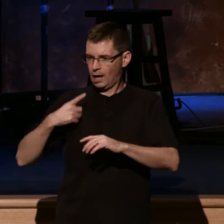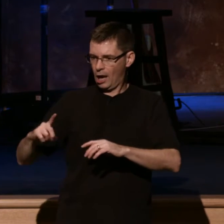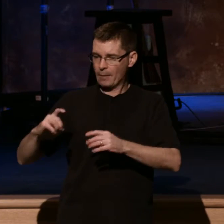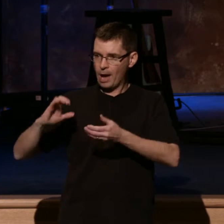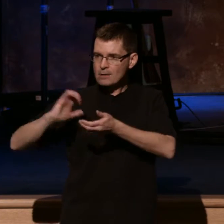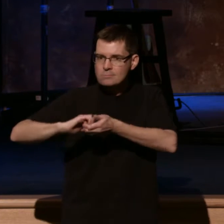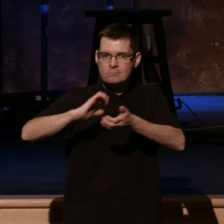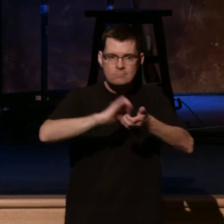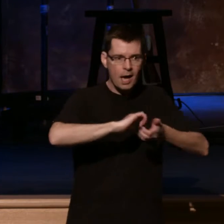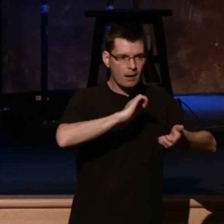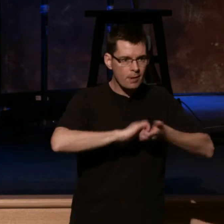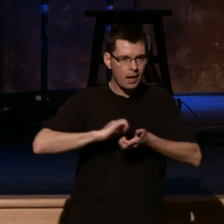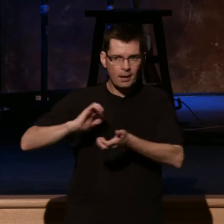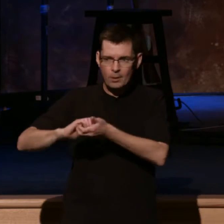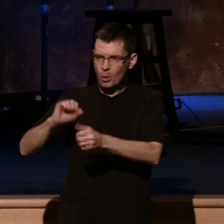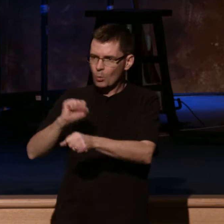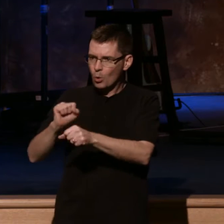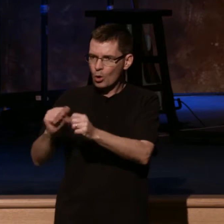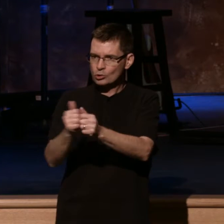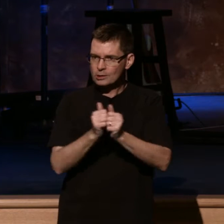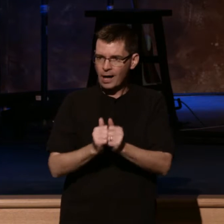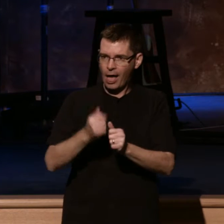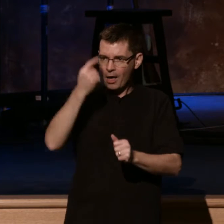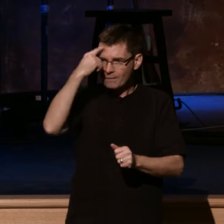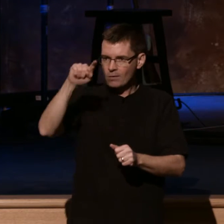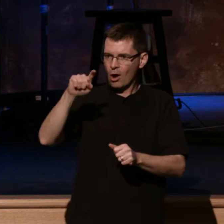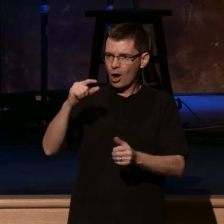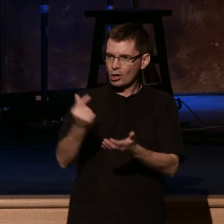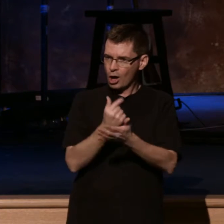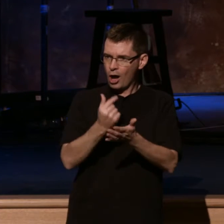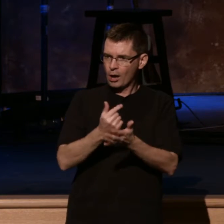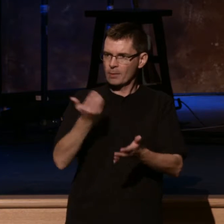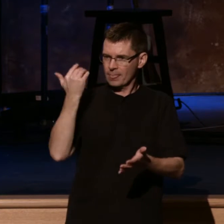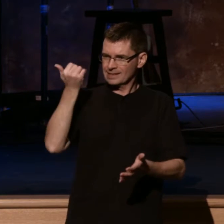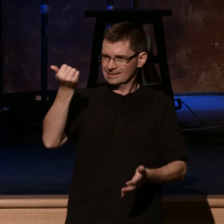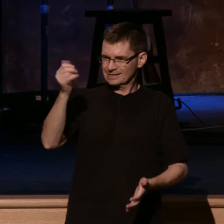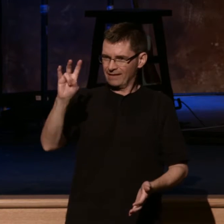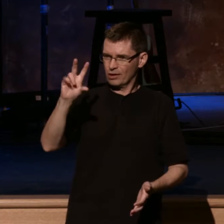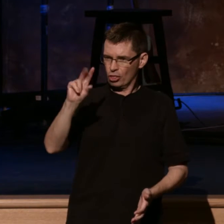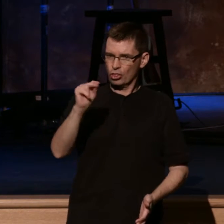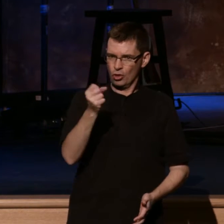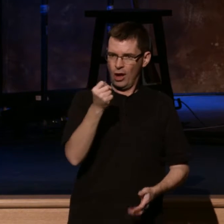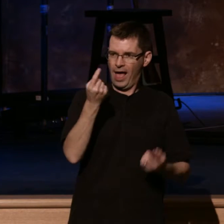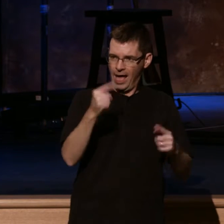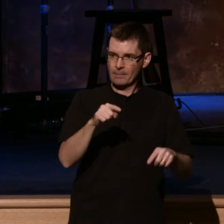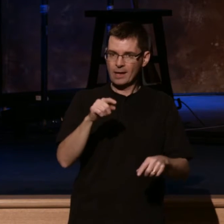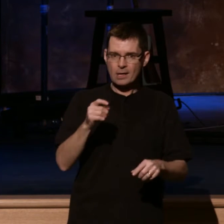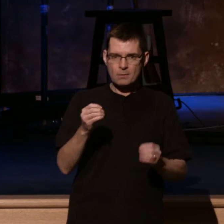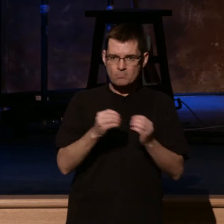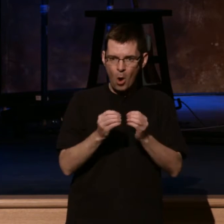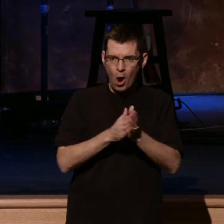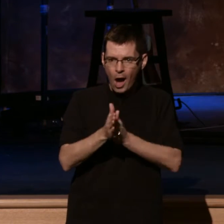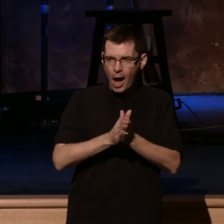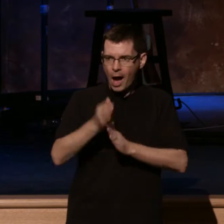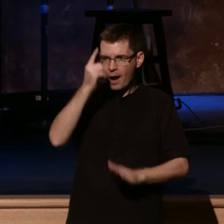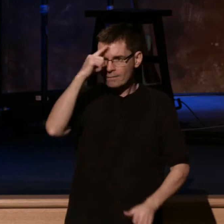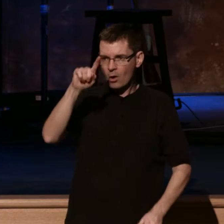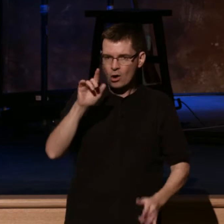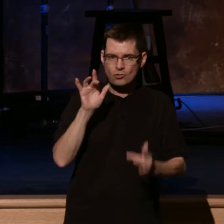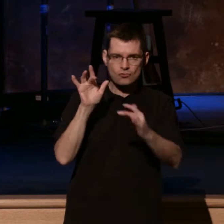down. They began to work together for the cause of the gospel. There was a renewed concern for missions, reaching the First Nations people with